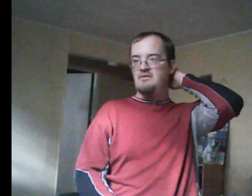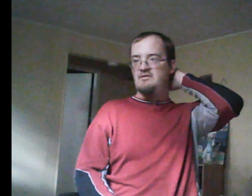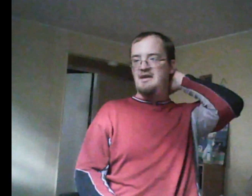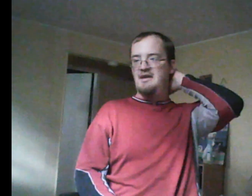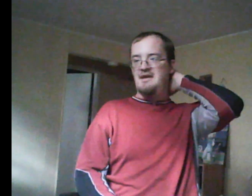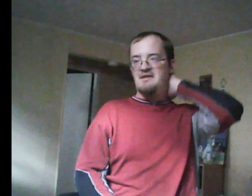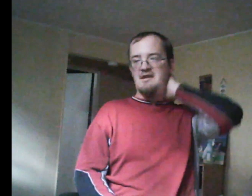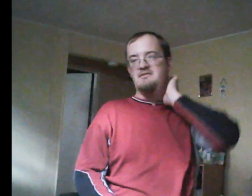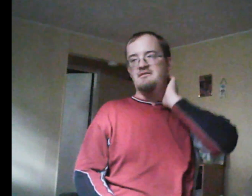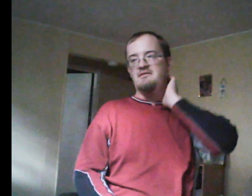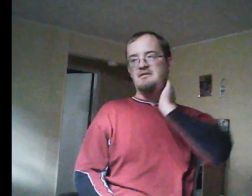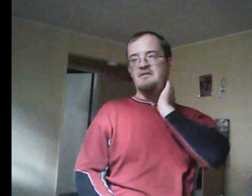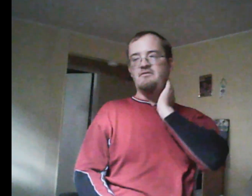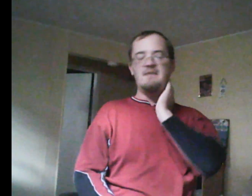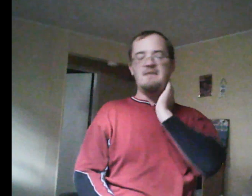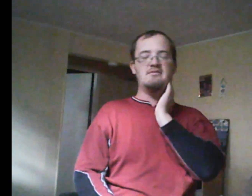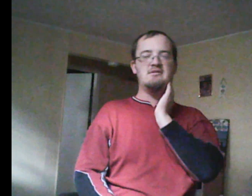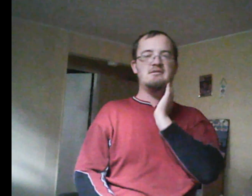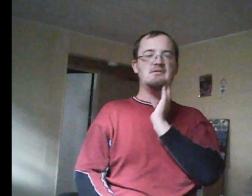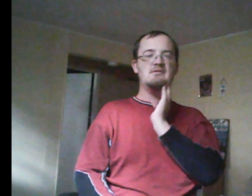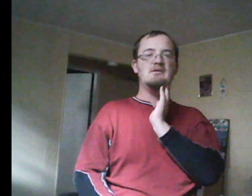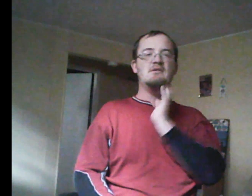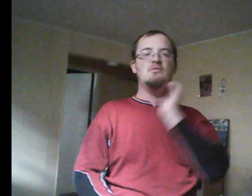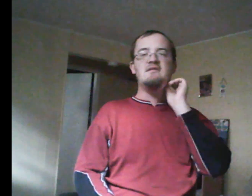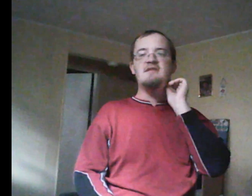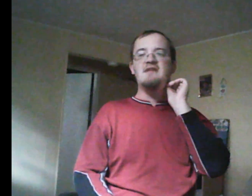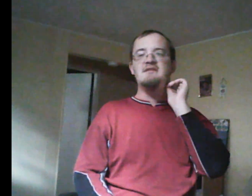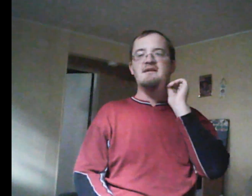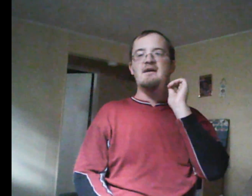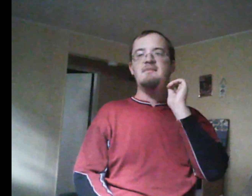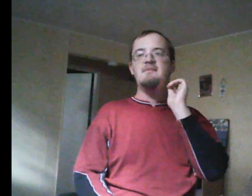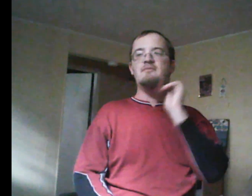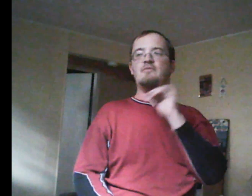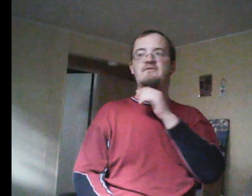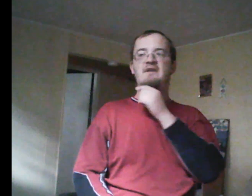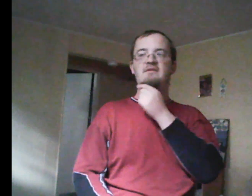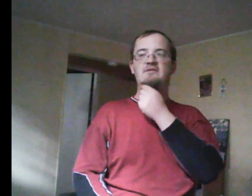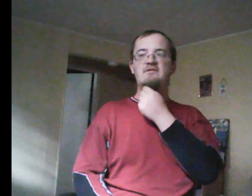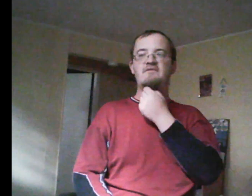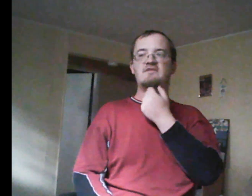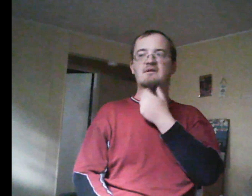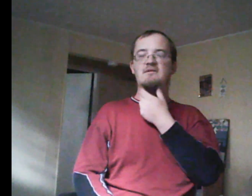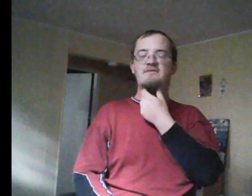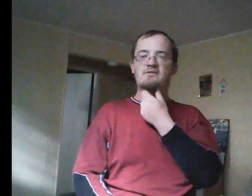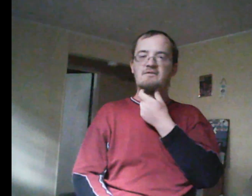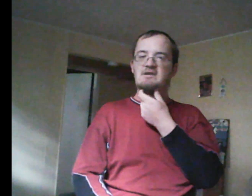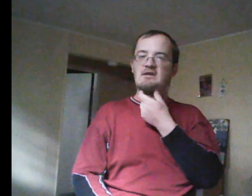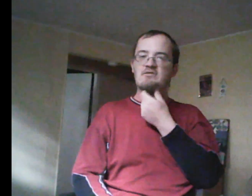case and, you know, force him out. Rick decides to give Emma more than $550 or something